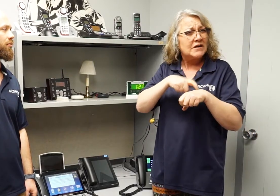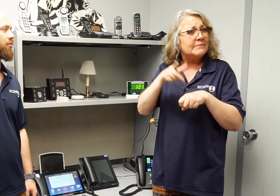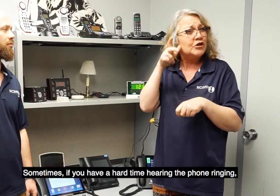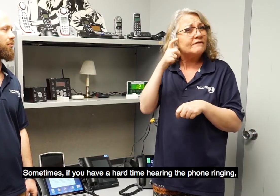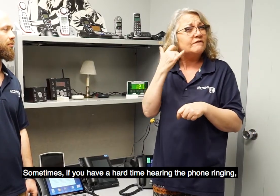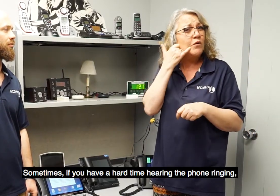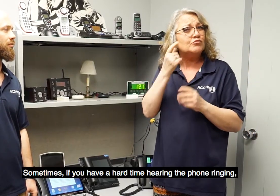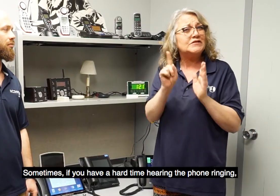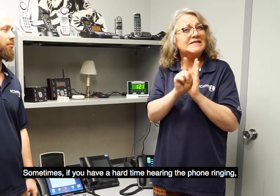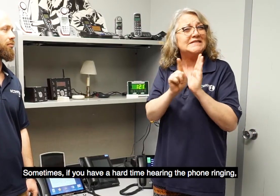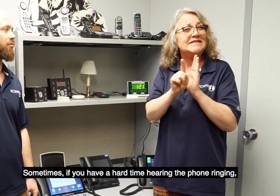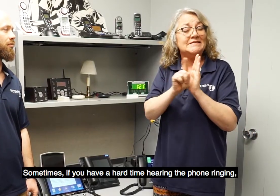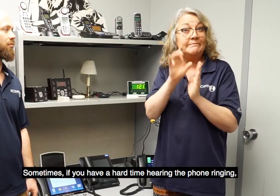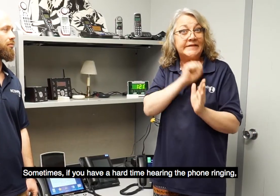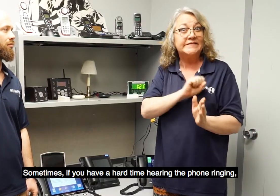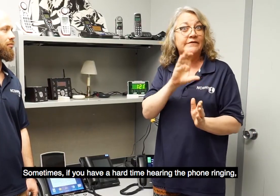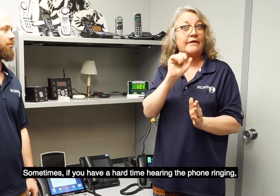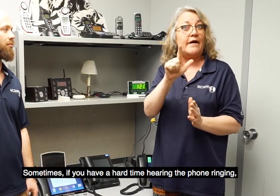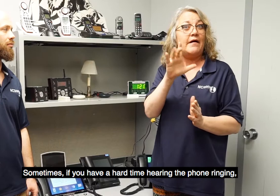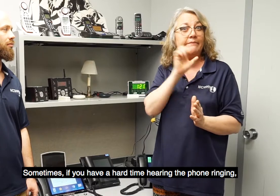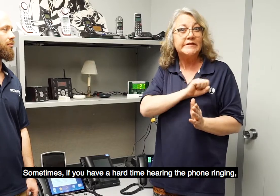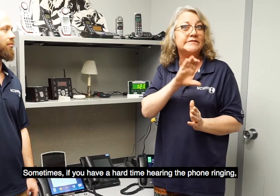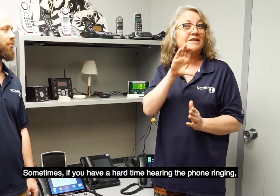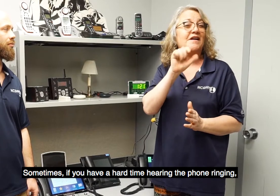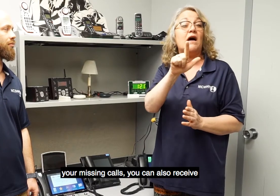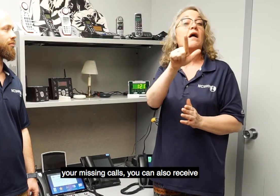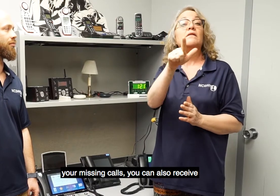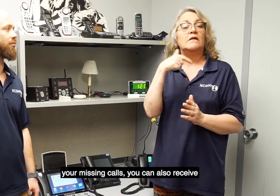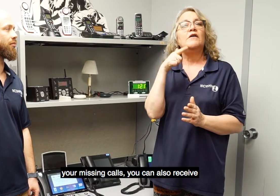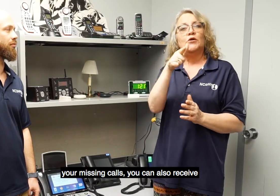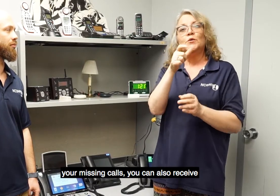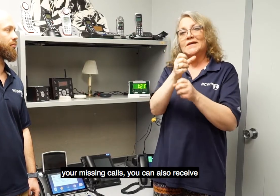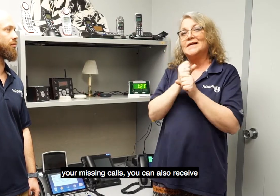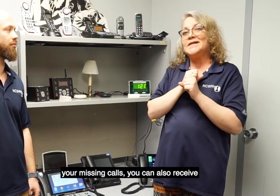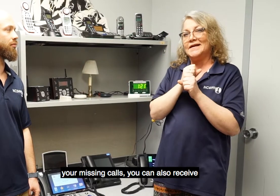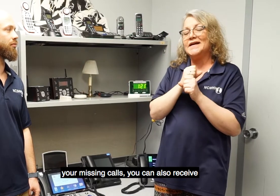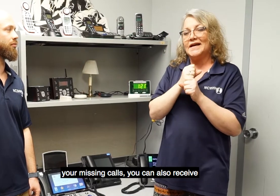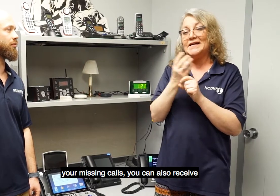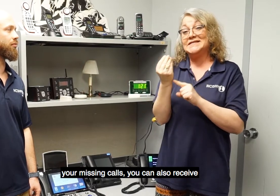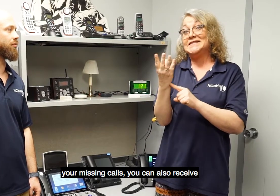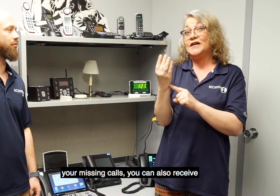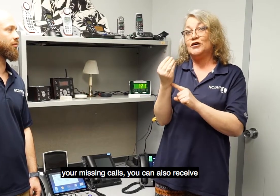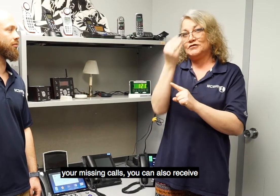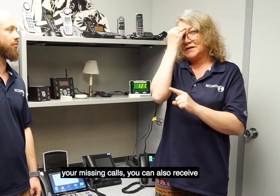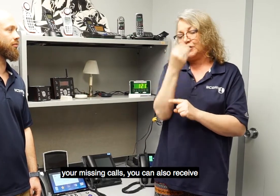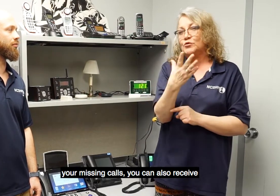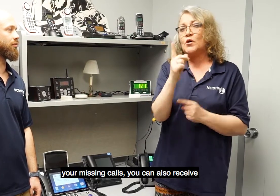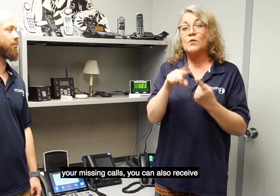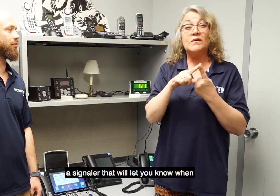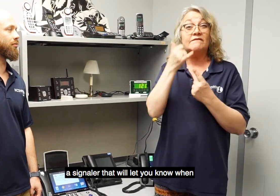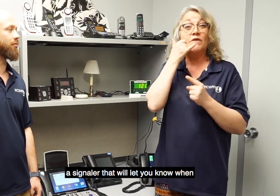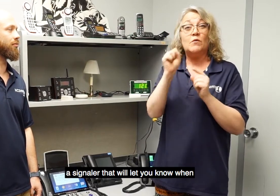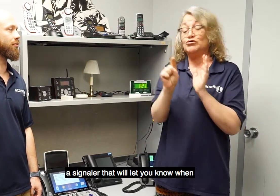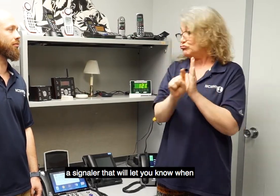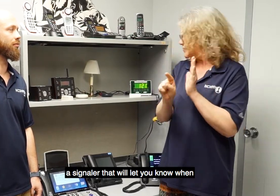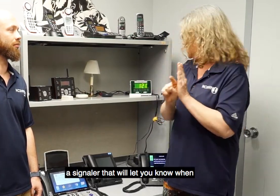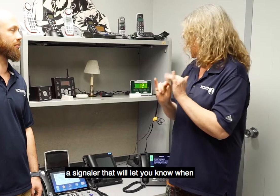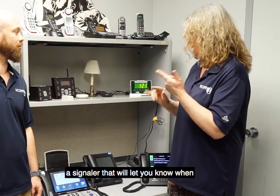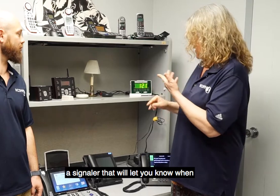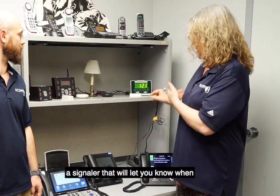Sometimes if you have a hard time hearing the phone ringing, you're missing calls, you can also receive a signaler that will let you know when the